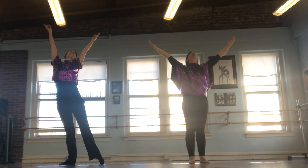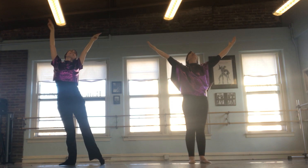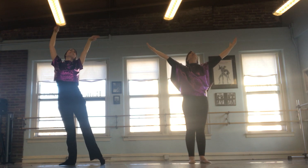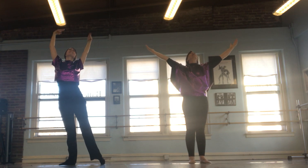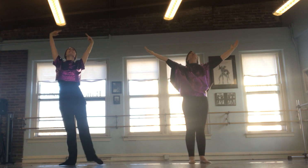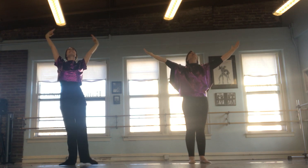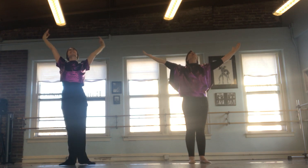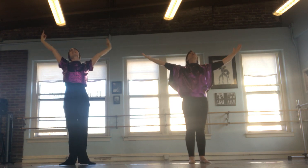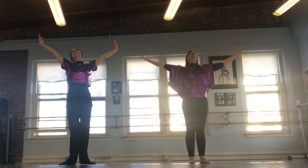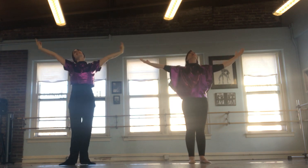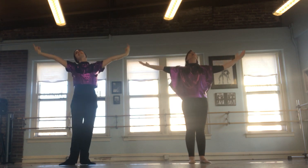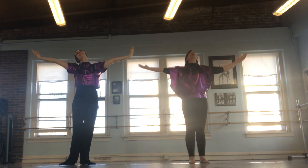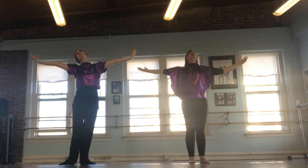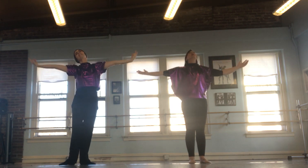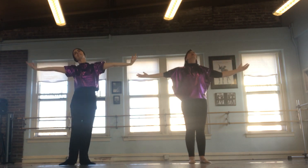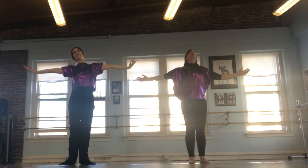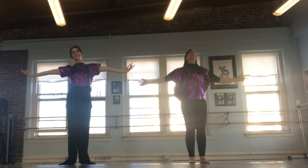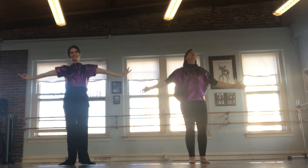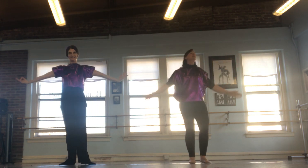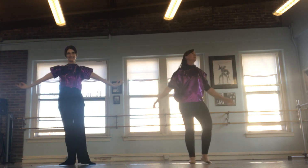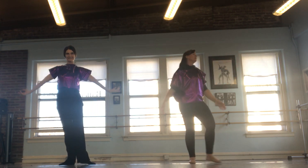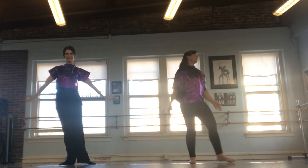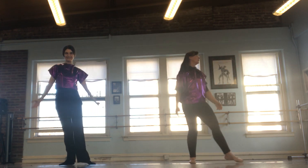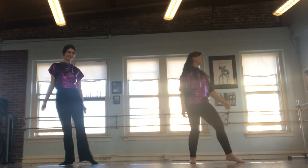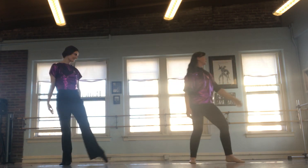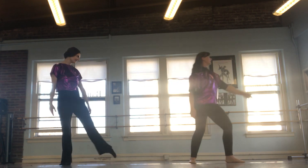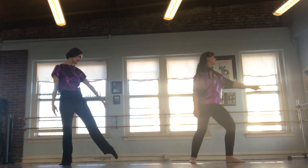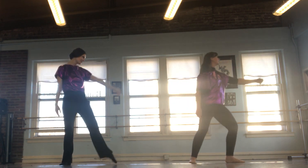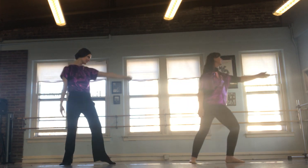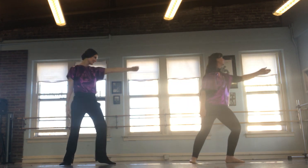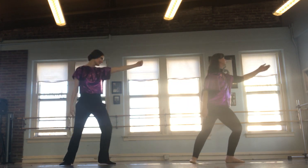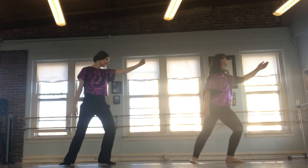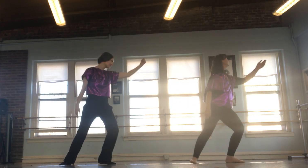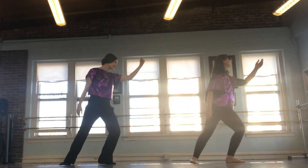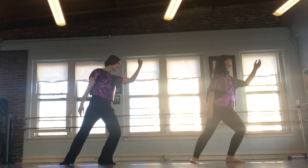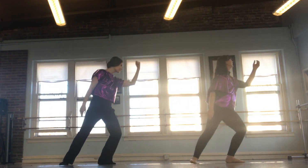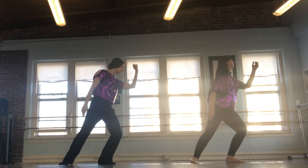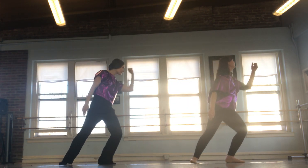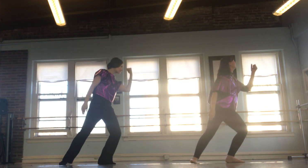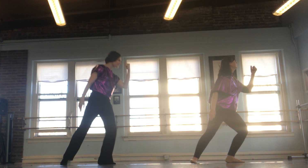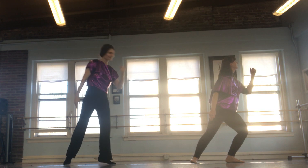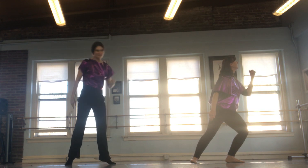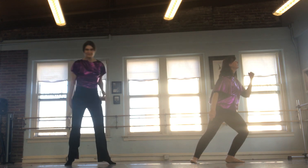You are the name of I will